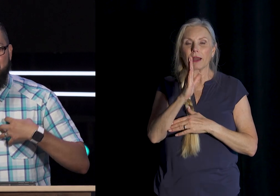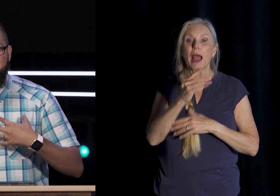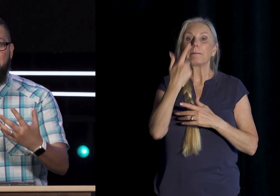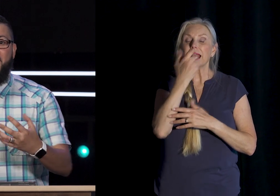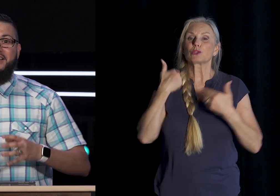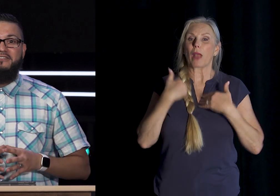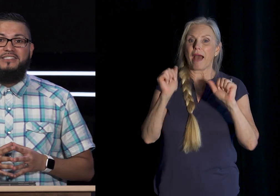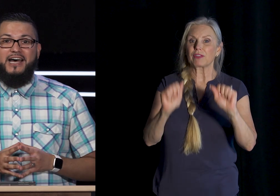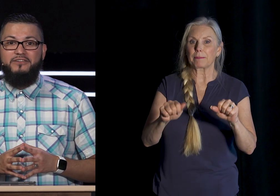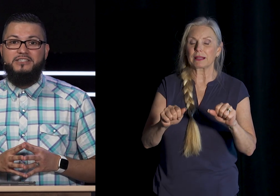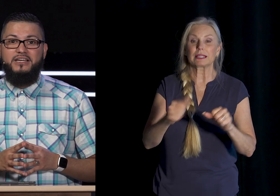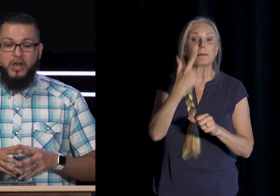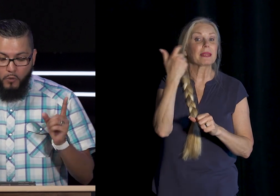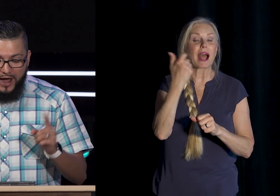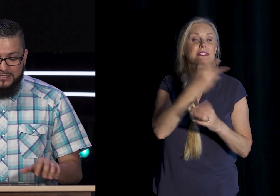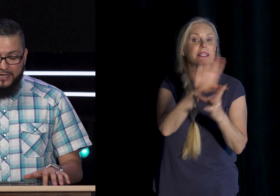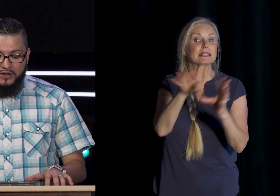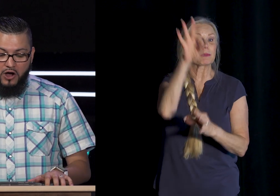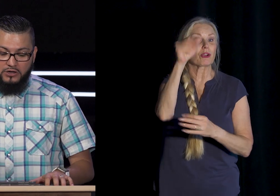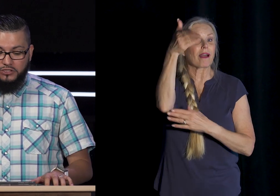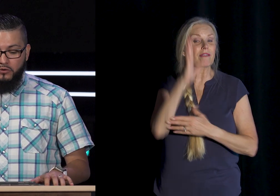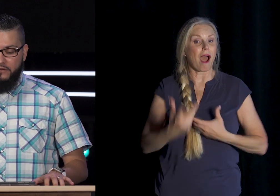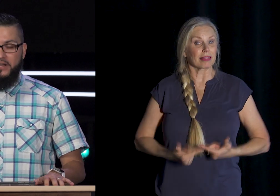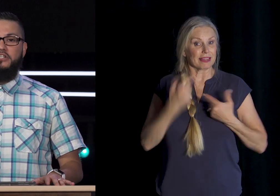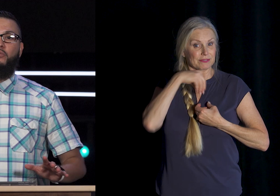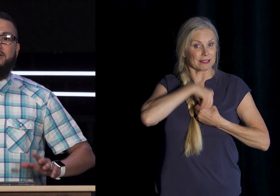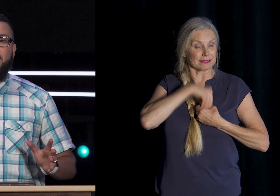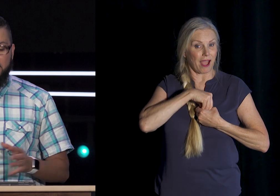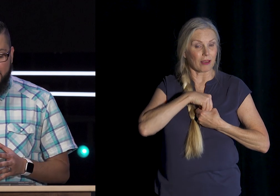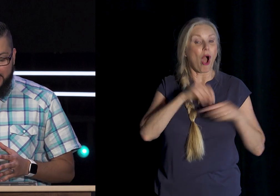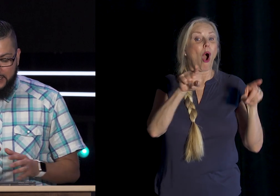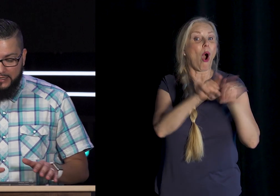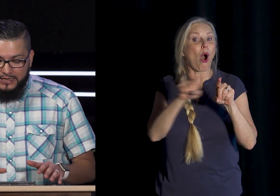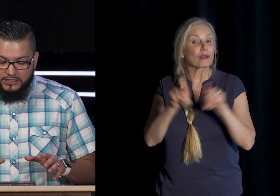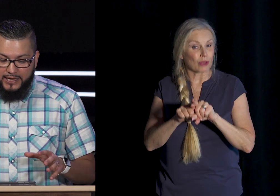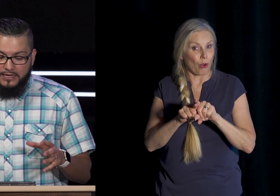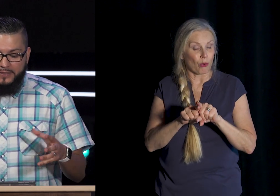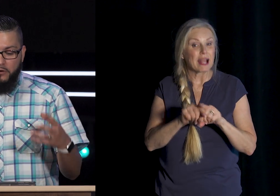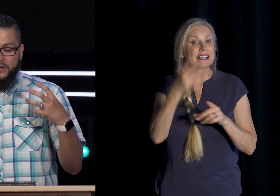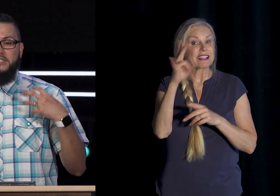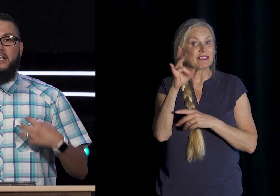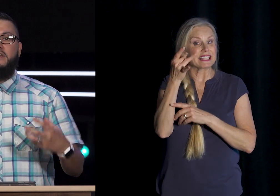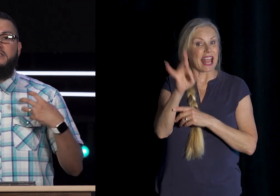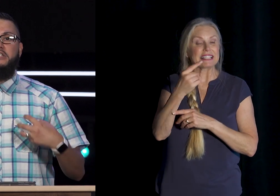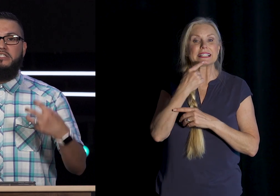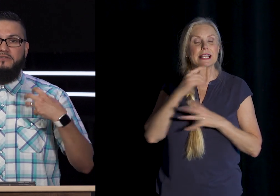The Spirit Of God Lives Inside Of Us Wise Living Also In Ephesians 1 17 18 Says That It Receives The Teachings Of